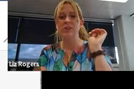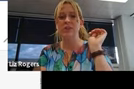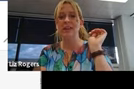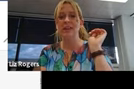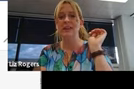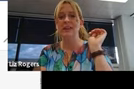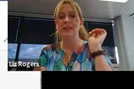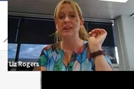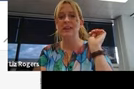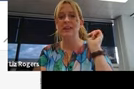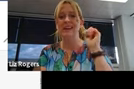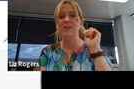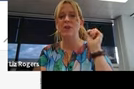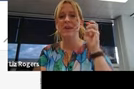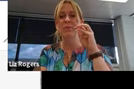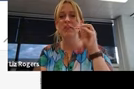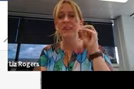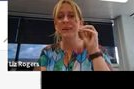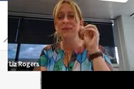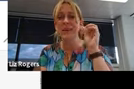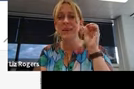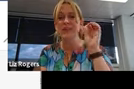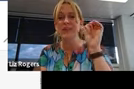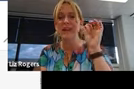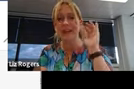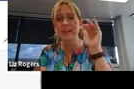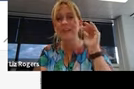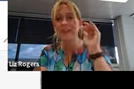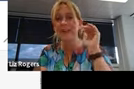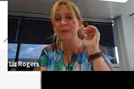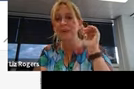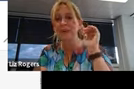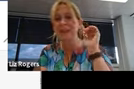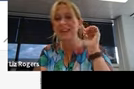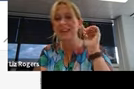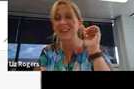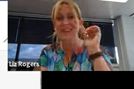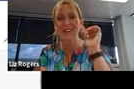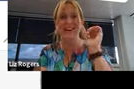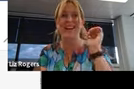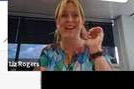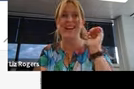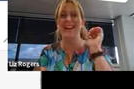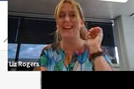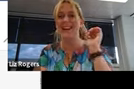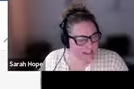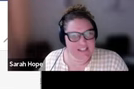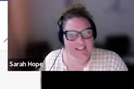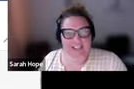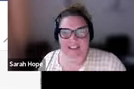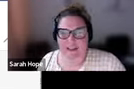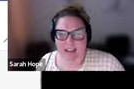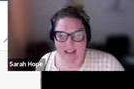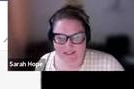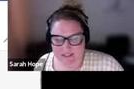I don't think I can. I'm watching Sarah for reactions. Sarah, can you see another big screen? Oh, no. I can